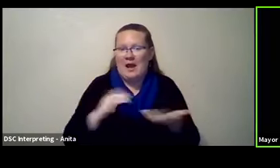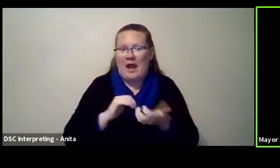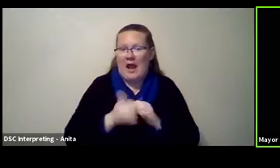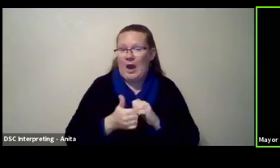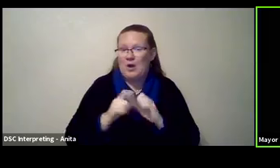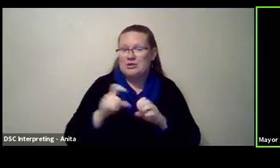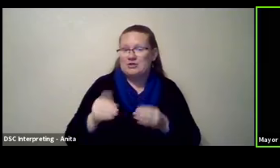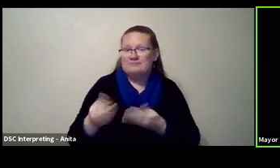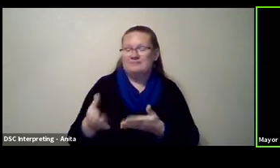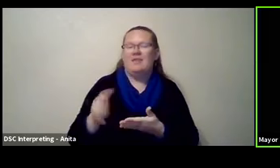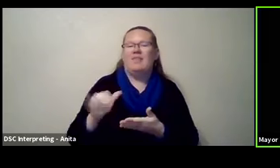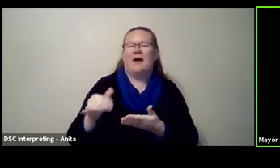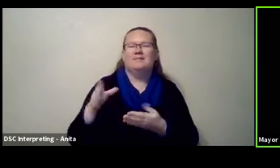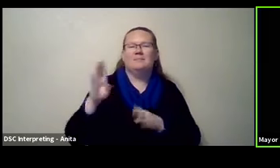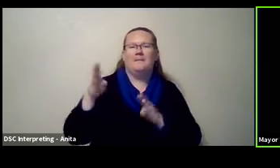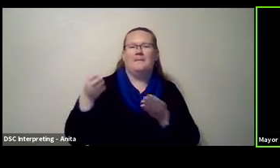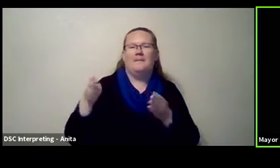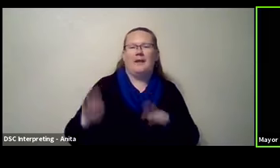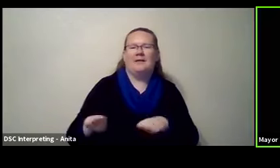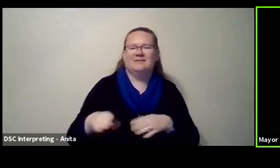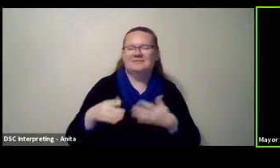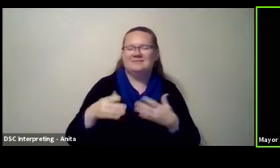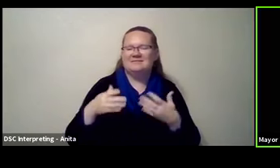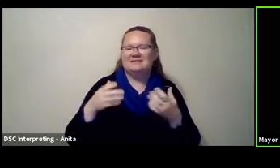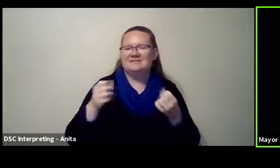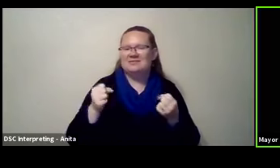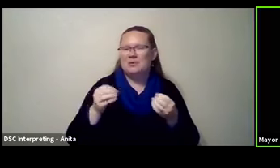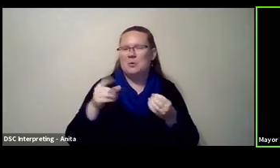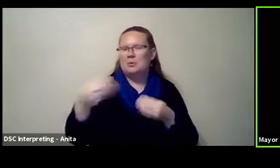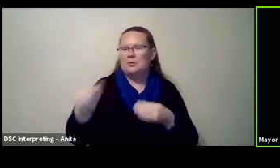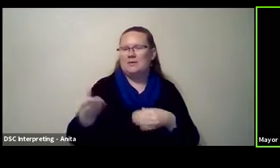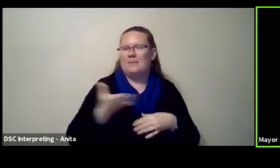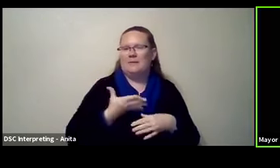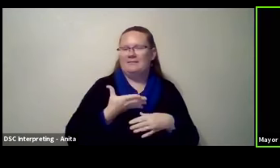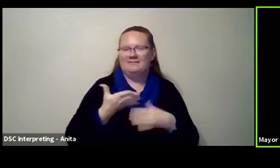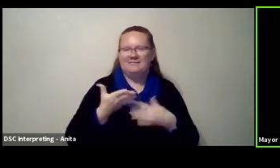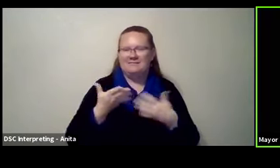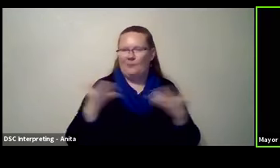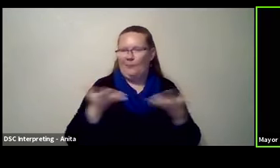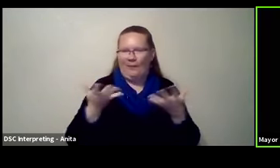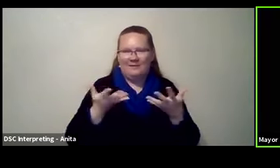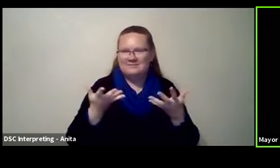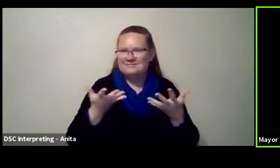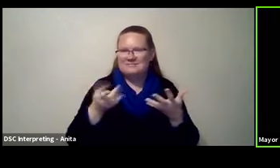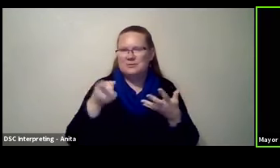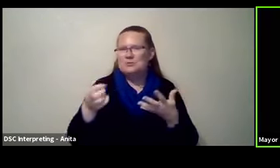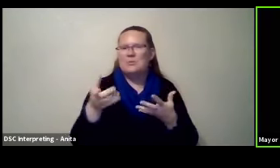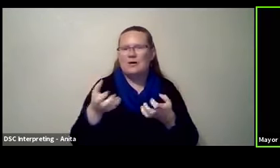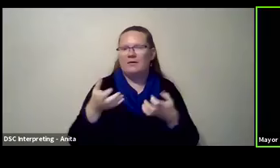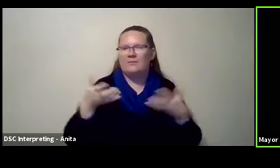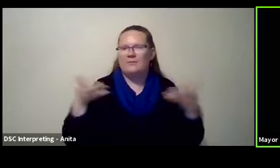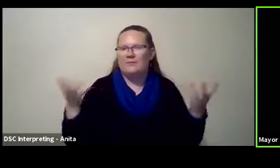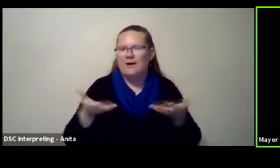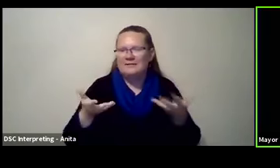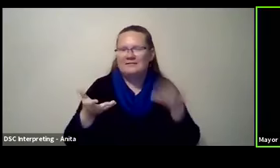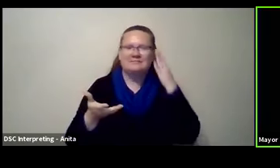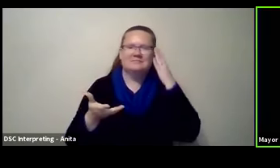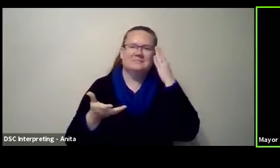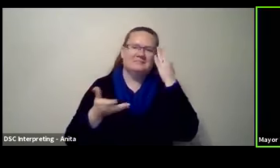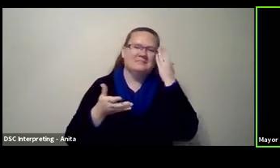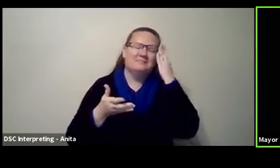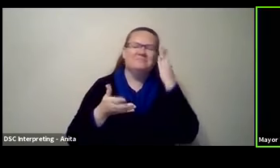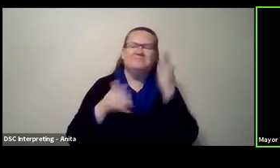wager. So, um, whatever you, you know, give me a recommendation, tell me what to tell me what you want, what size, what kind of,